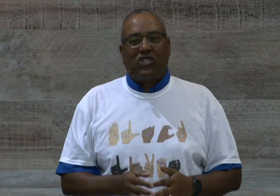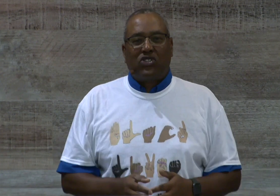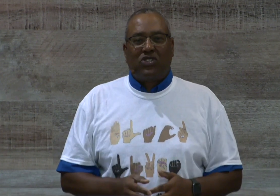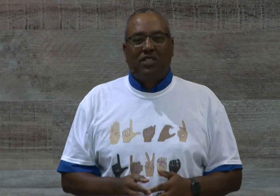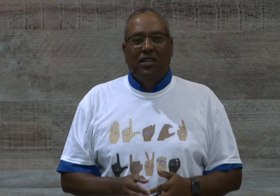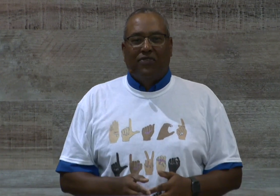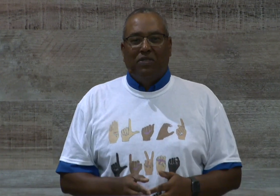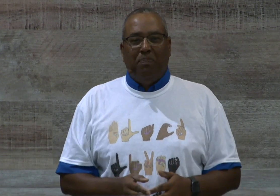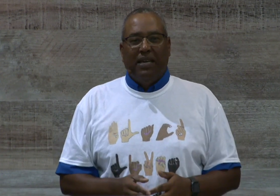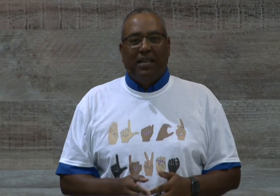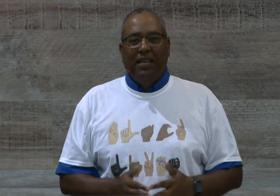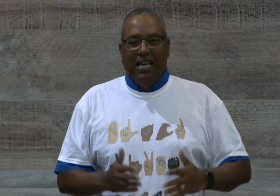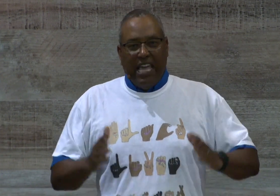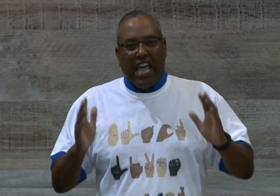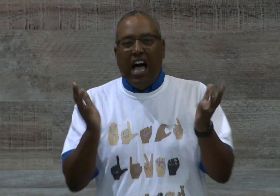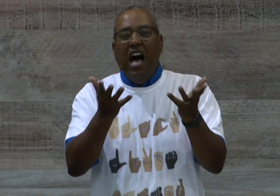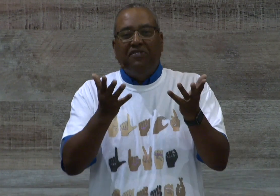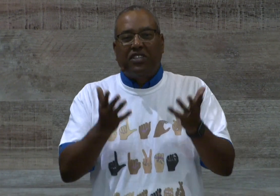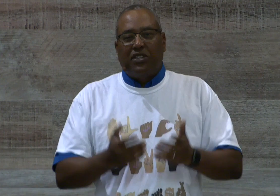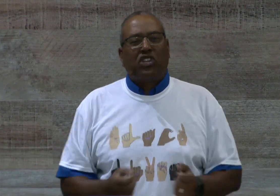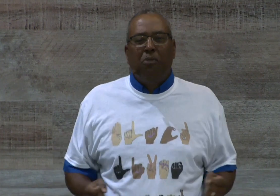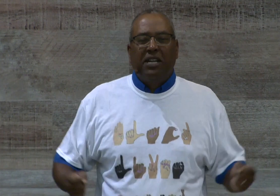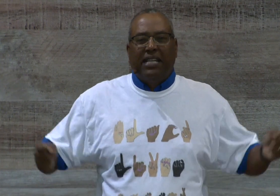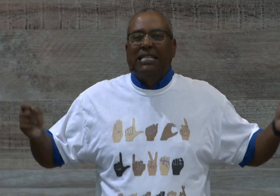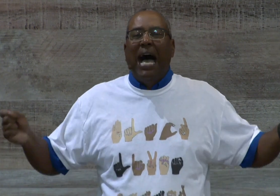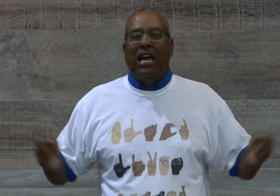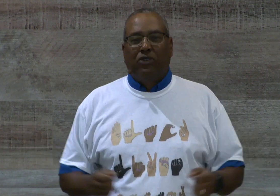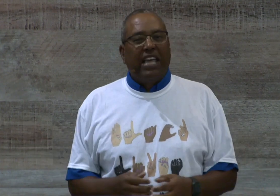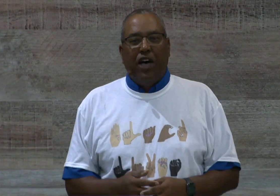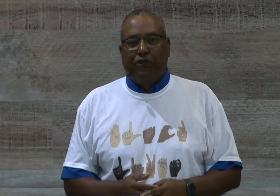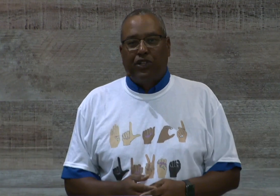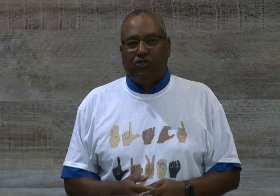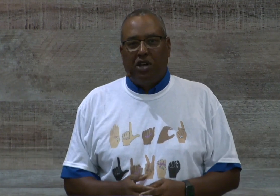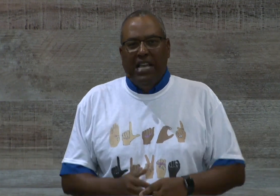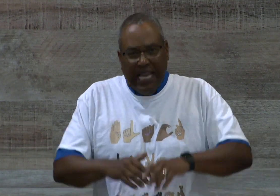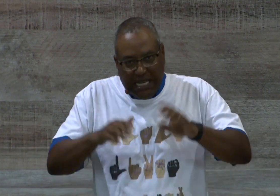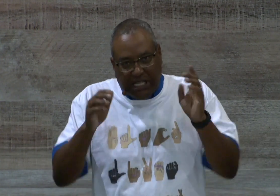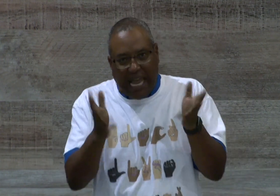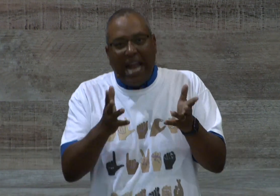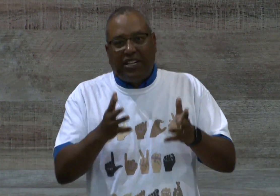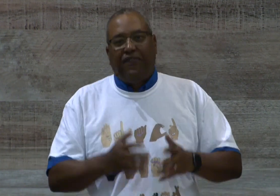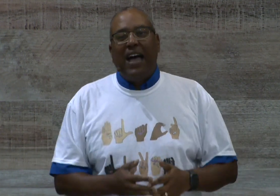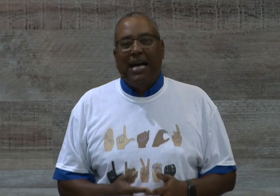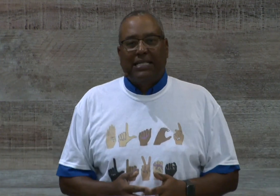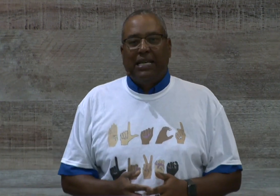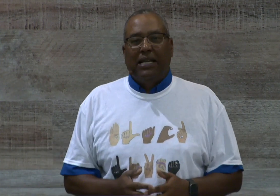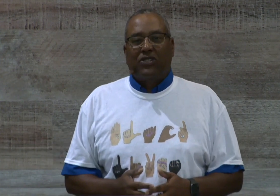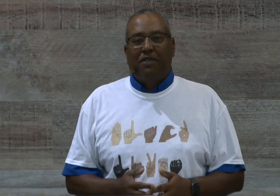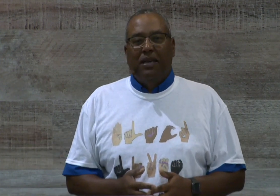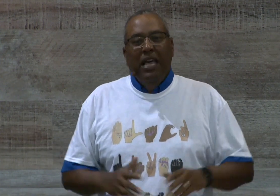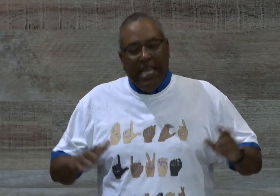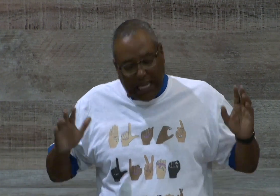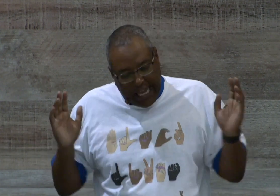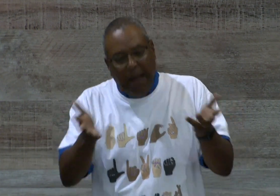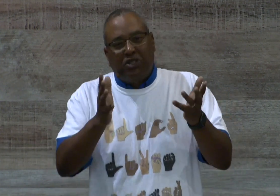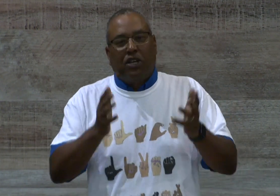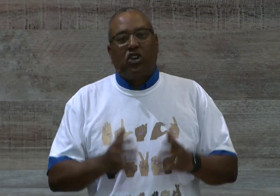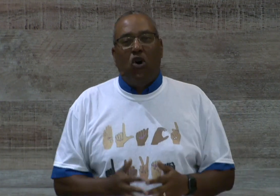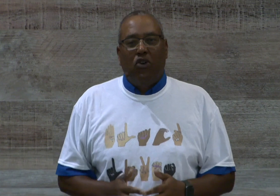from the pit. He loves us so much that he died on Calvary's cross. He sanctifies us. Amen? He keeps us holy.